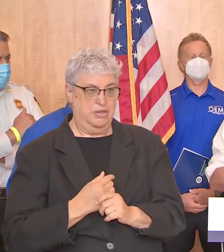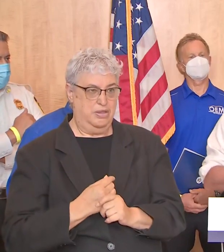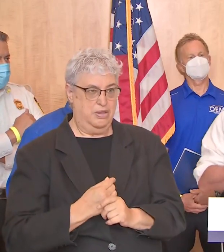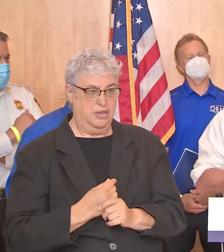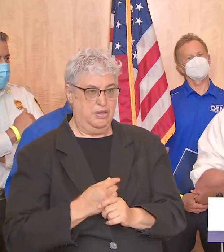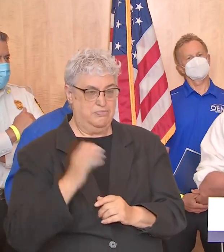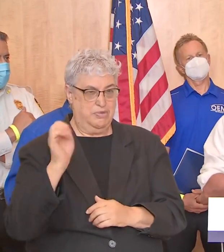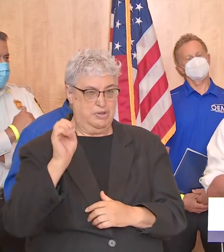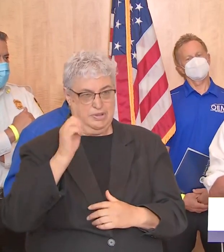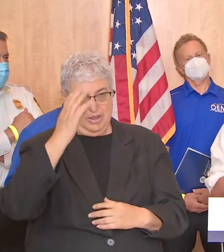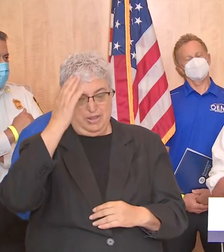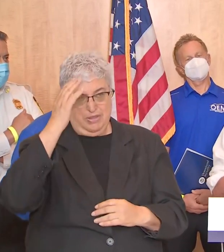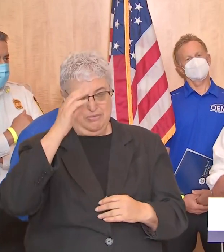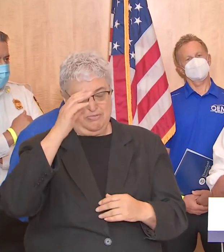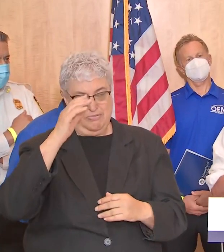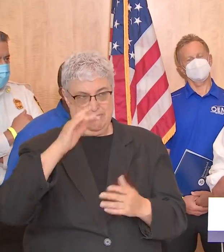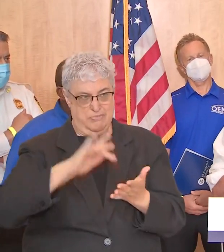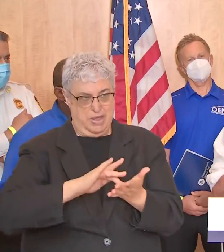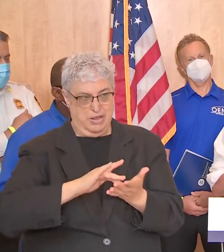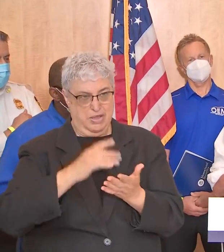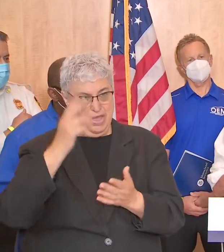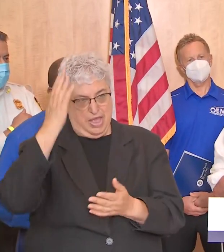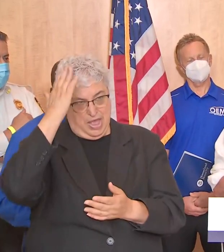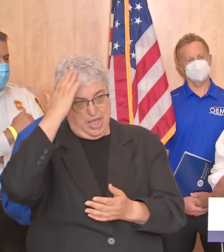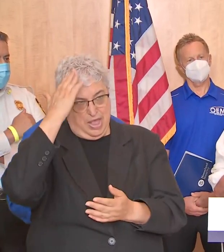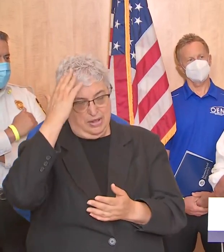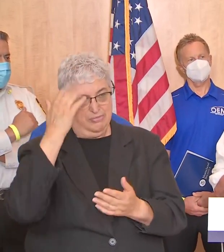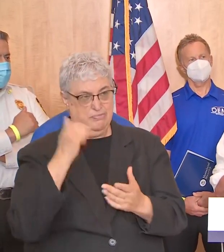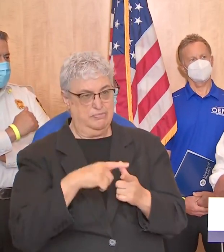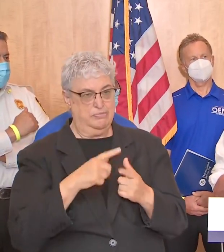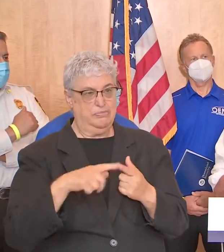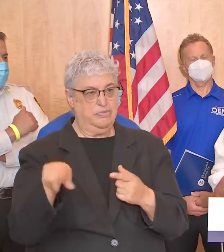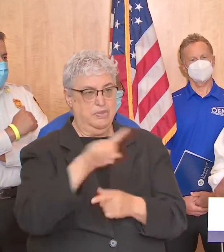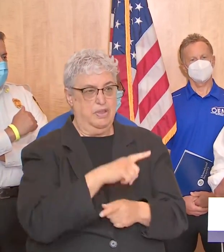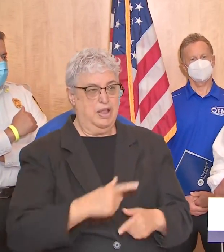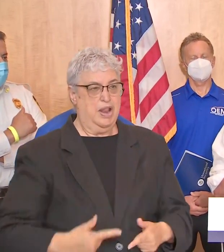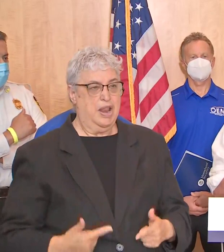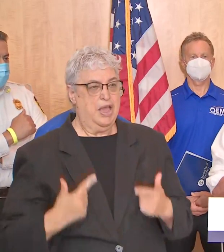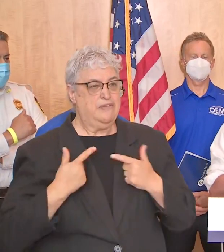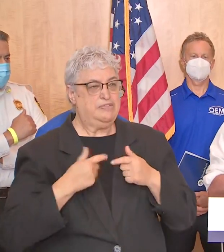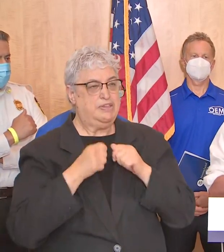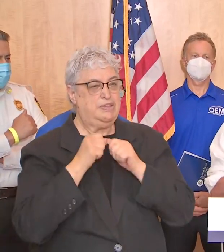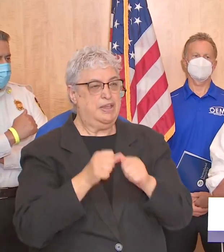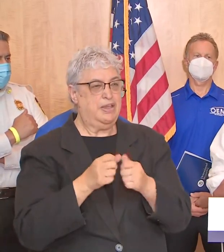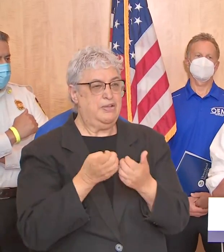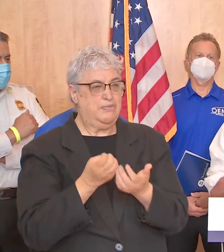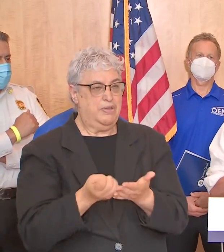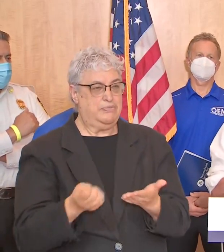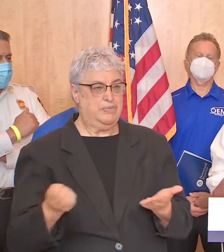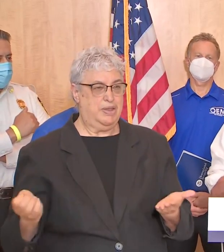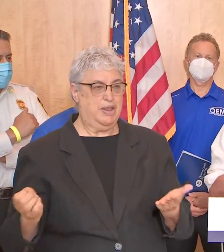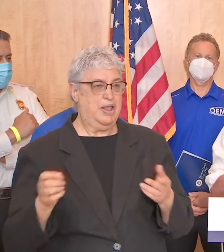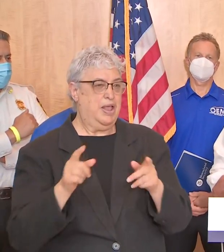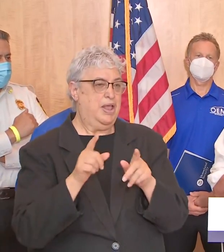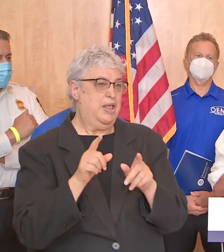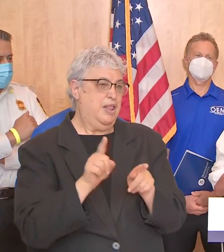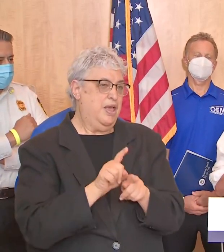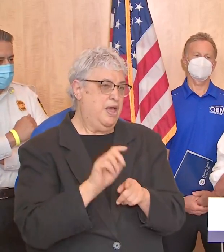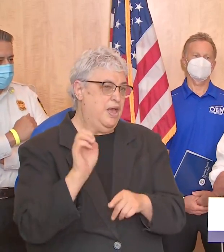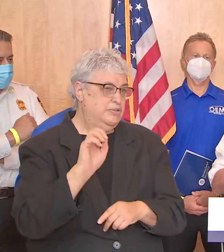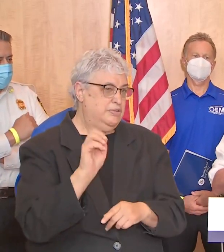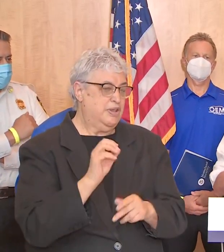for a moment i want to remind folks those of you who live in the community that have life-sustaining equipment that is generally electrical powered at home